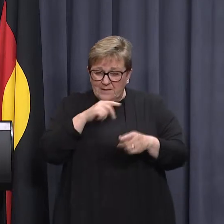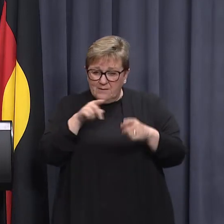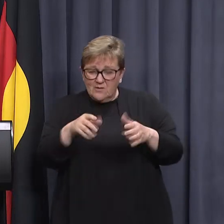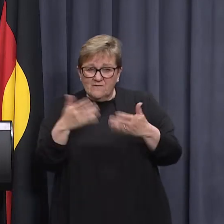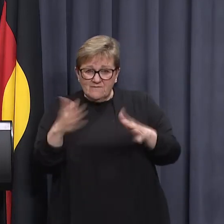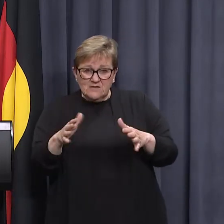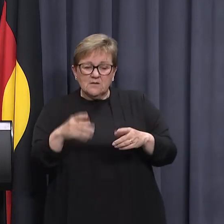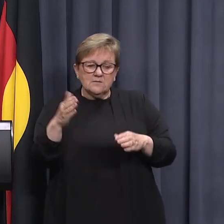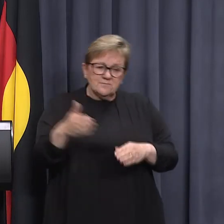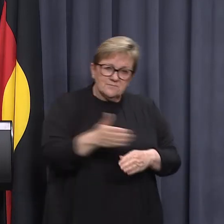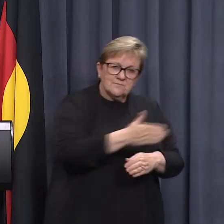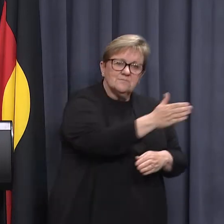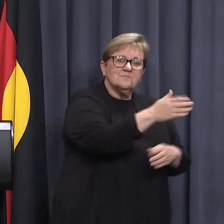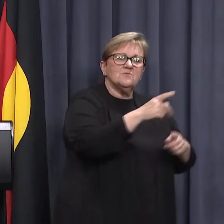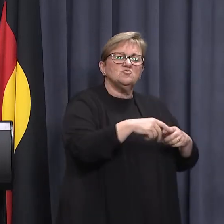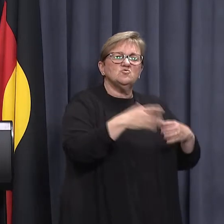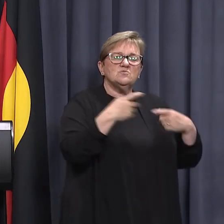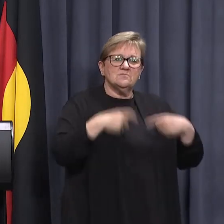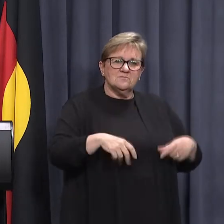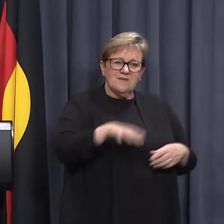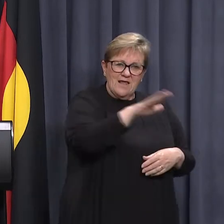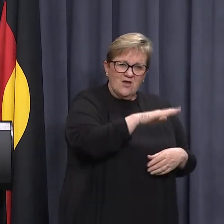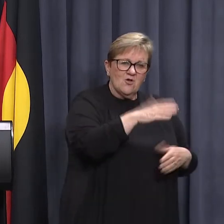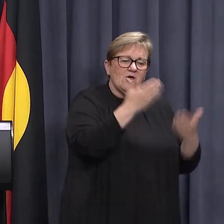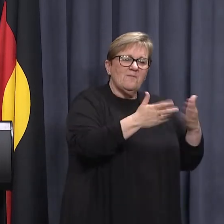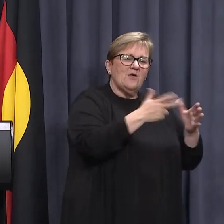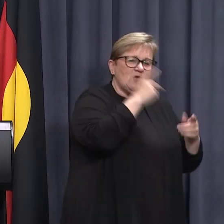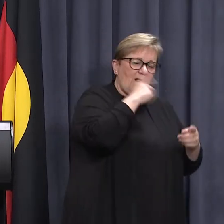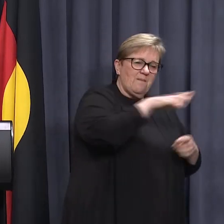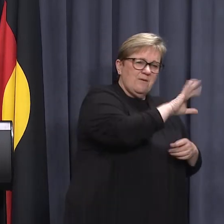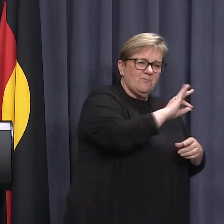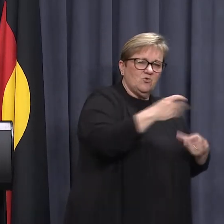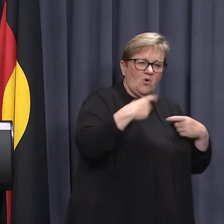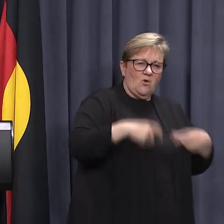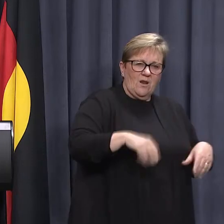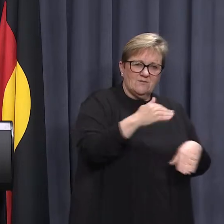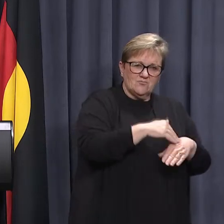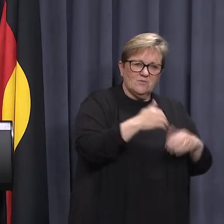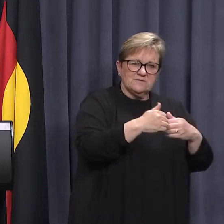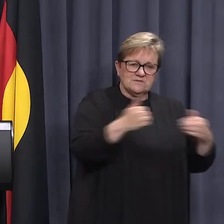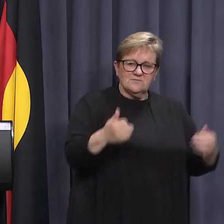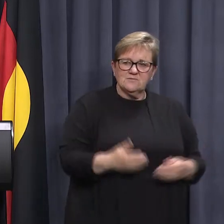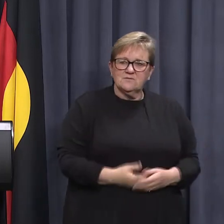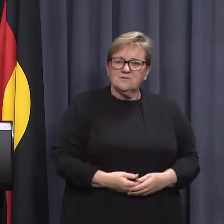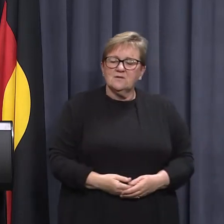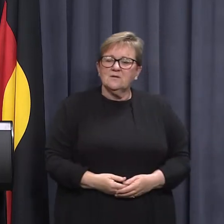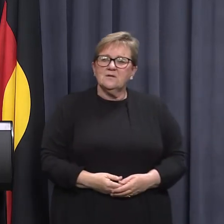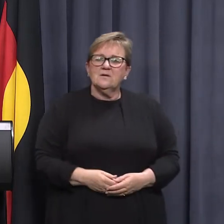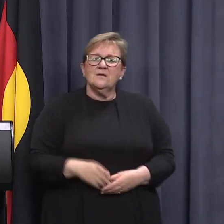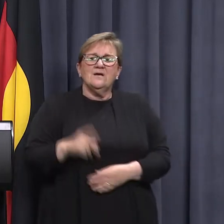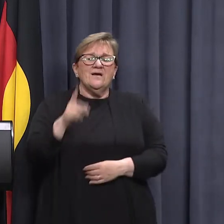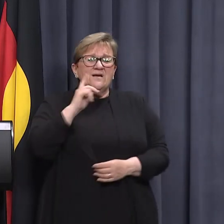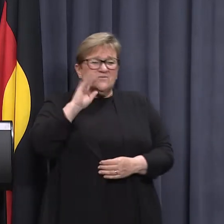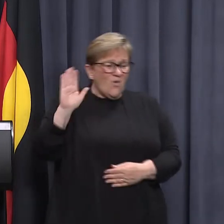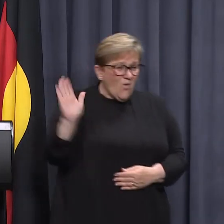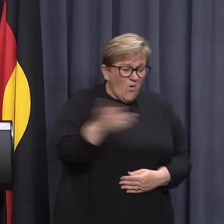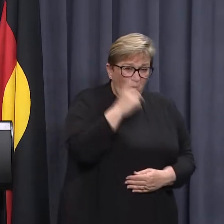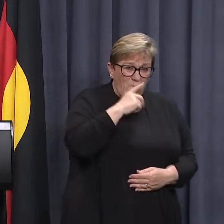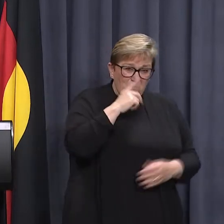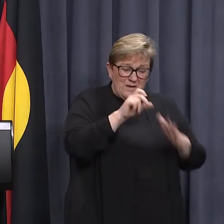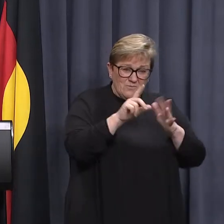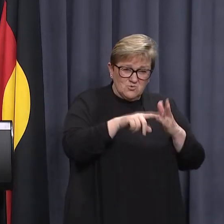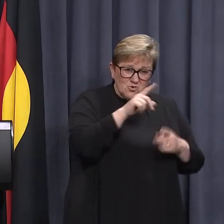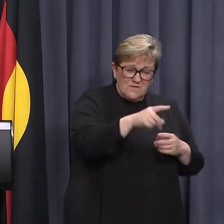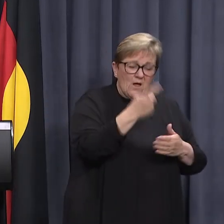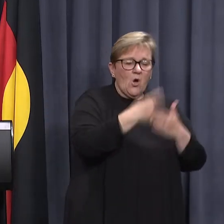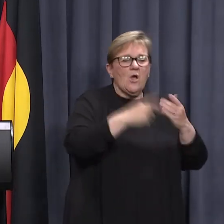funneled into the respiratory area versus the non-respiratory area to try and keep them separate. Will all patients have to undergo that triage, or is it just